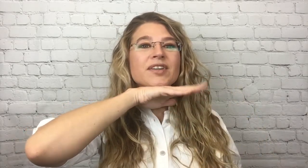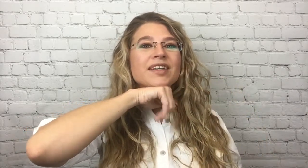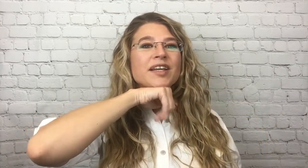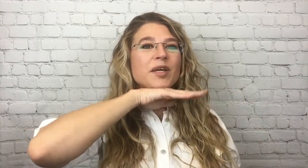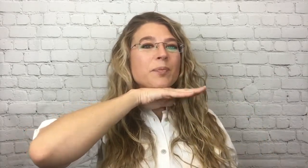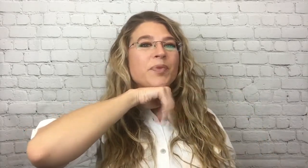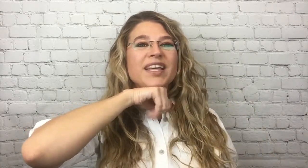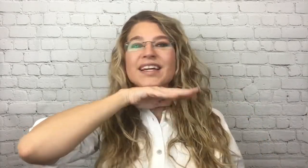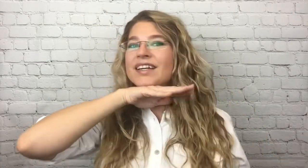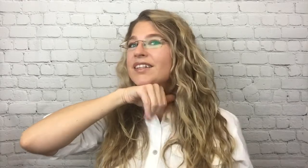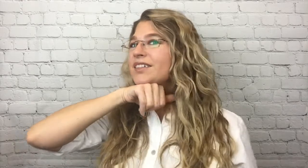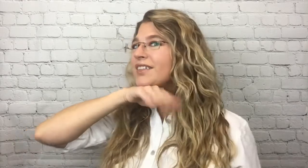Pig.